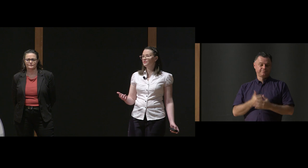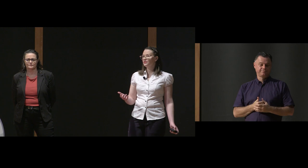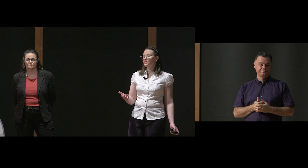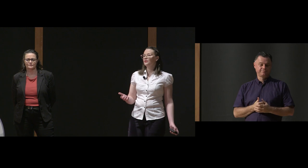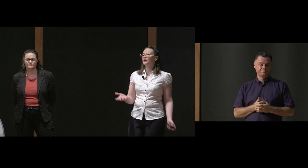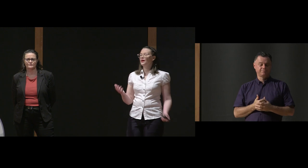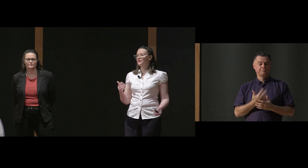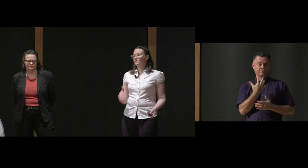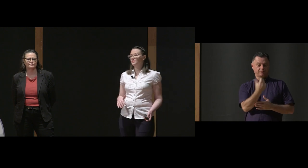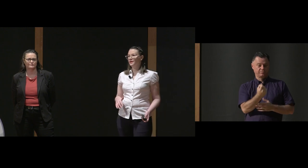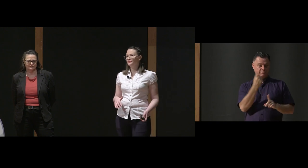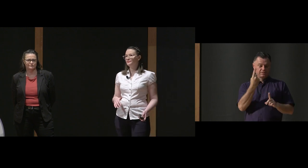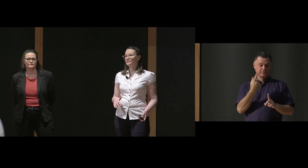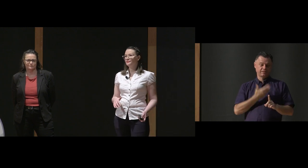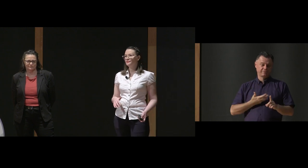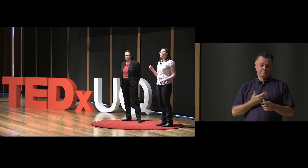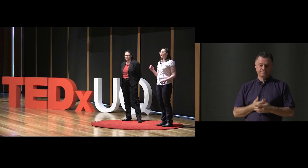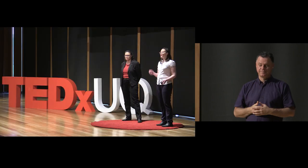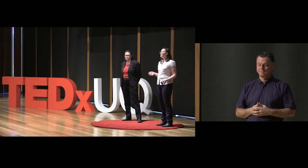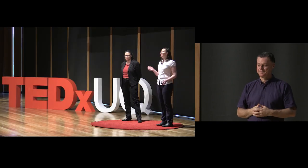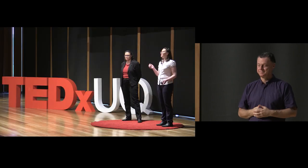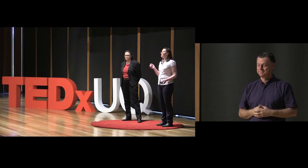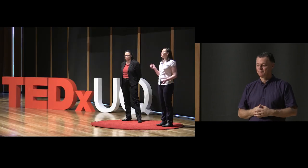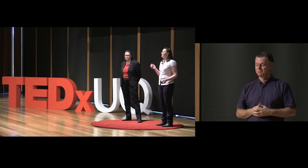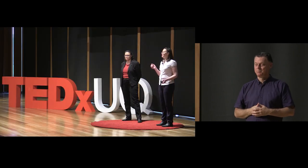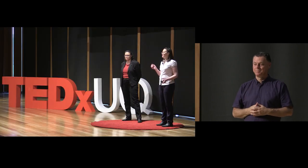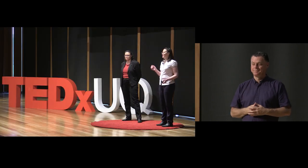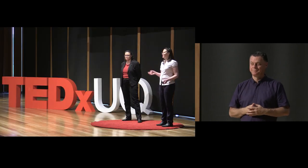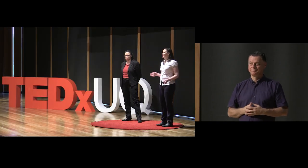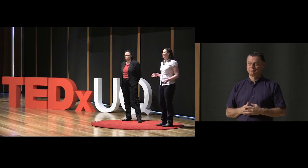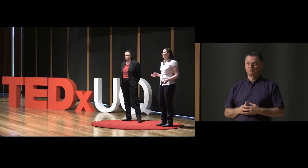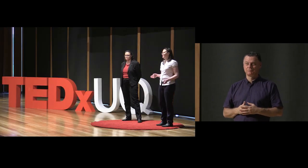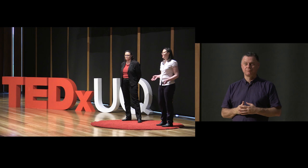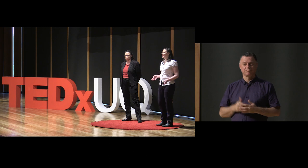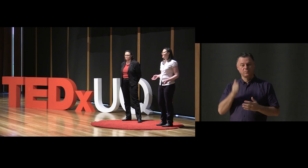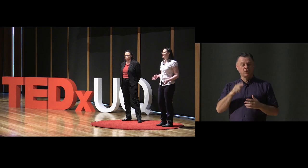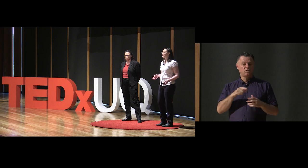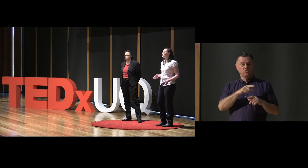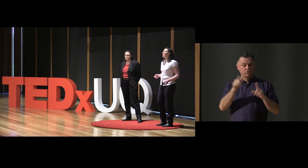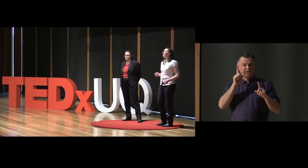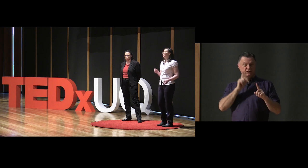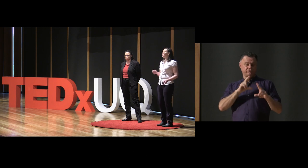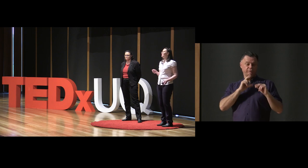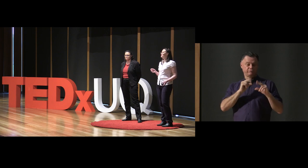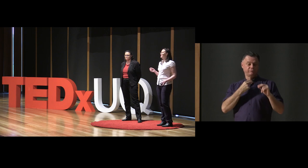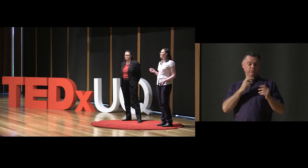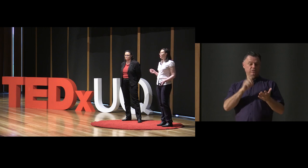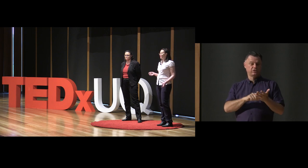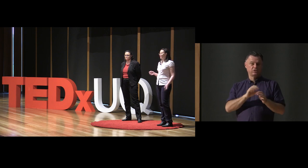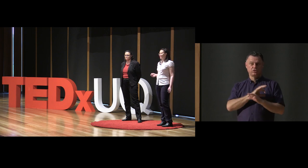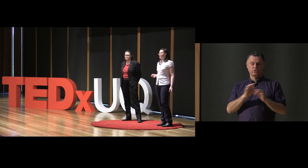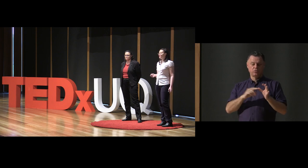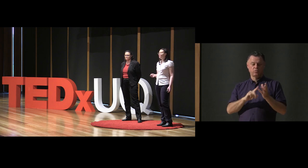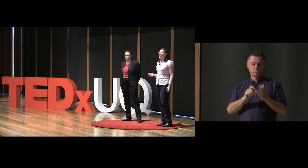and comfortably. Unlike your English speaking voice assistants, we're not using